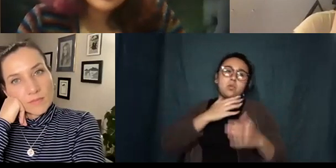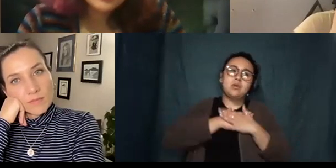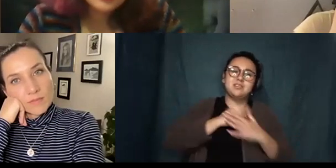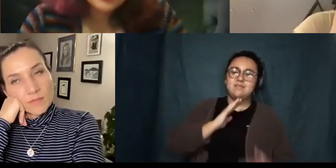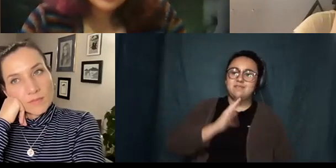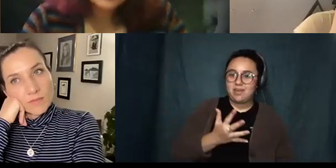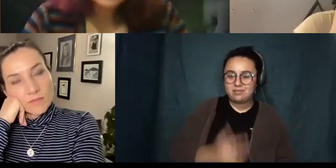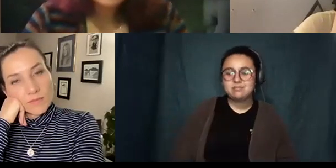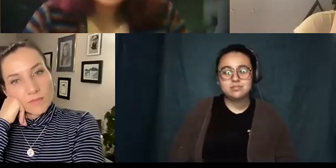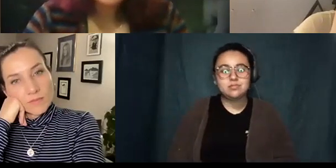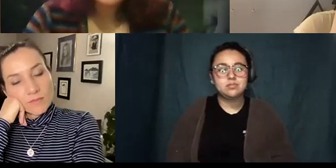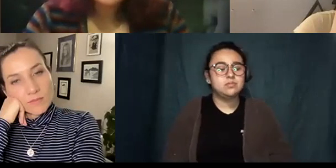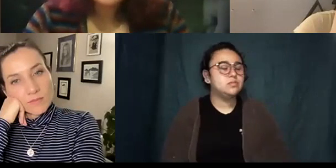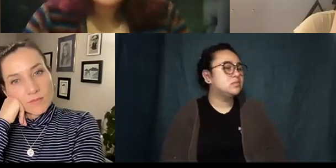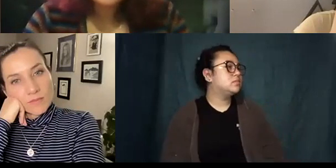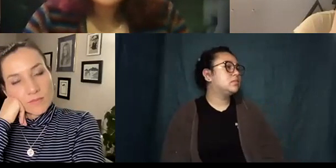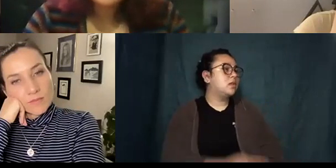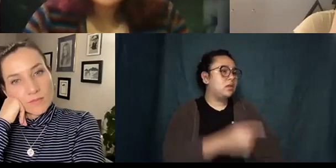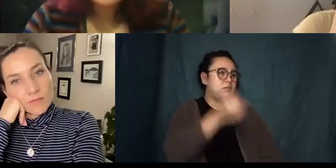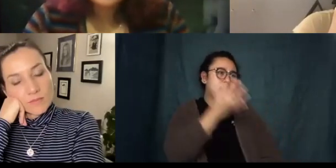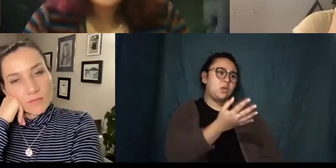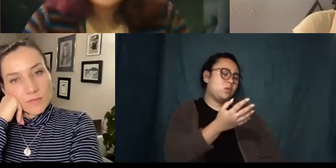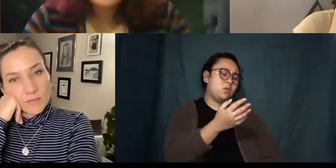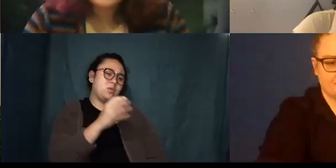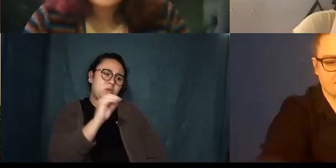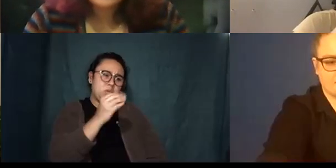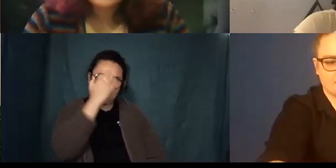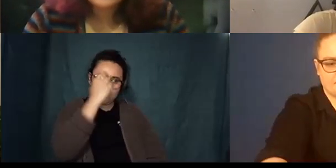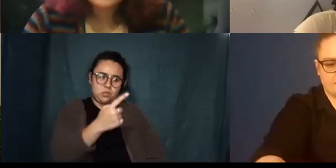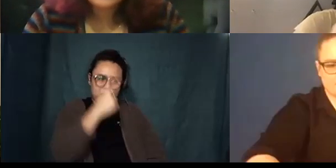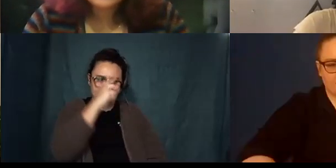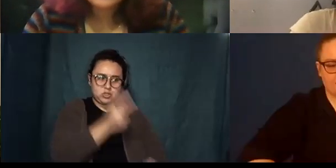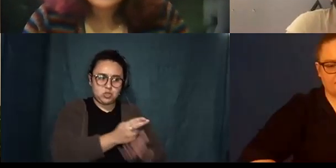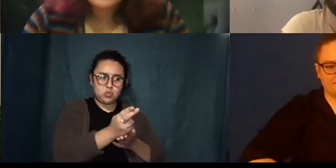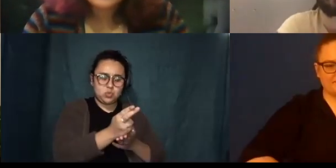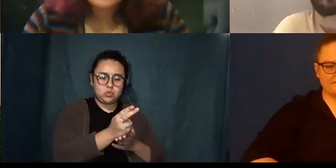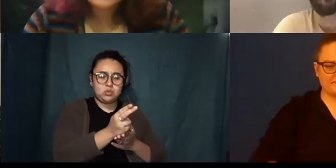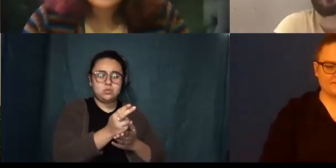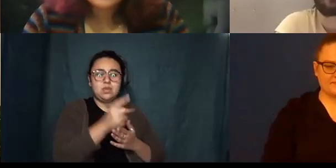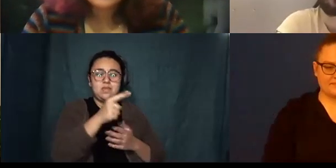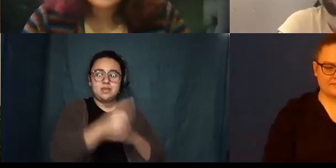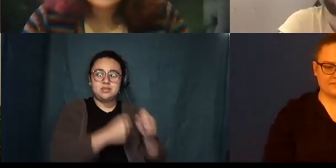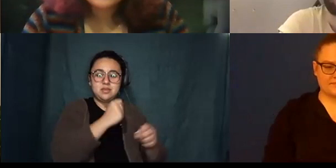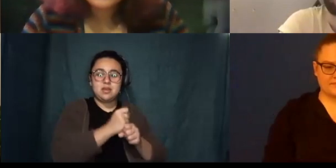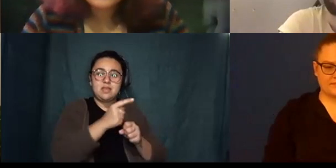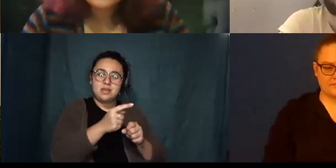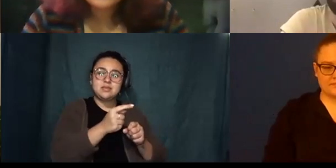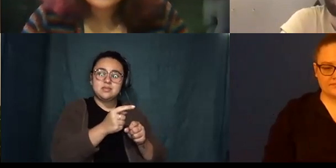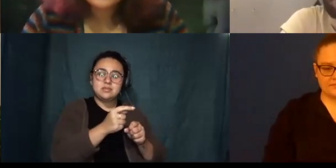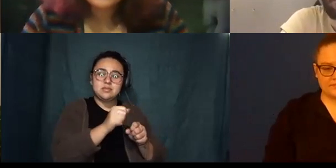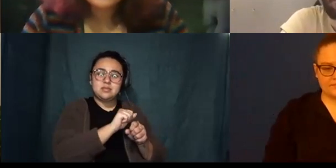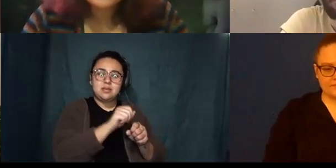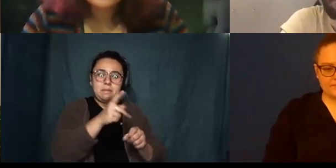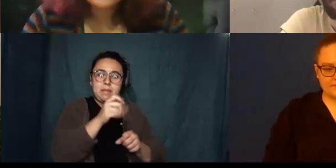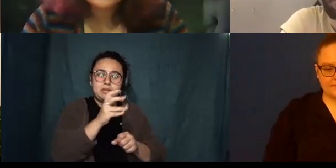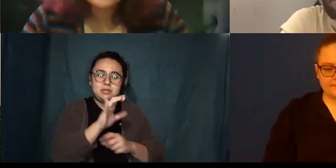I have to say nobody who knows me will think this is true but it this year this pandemic is the first time I've